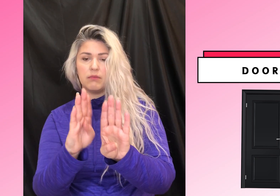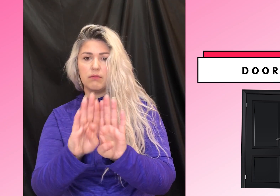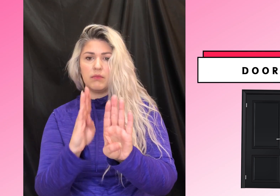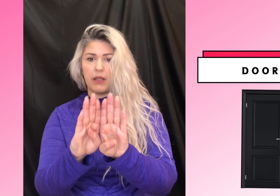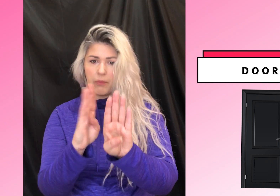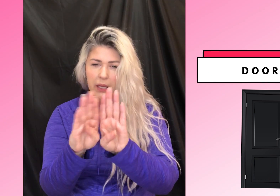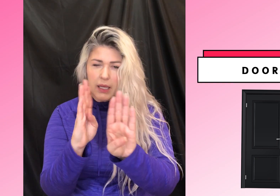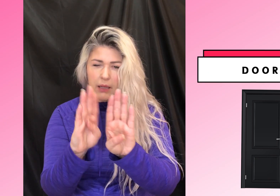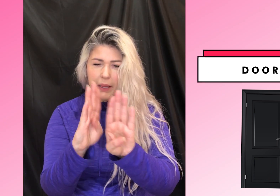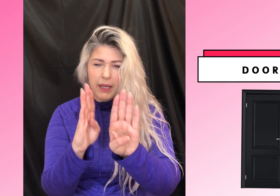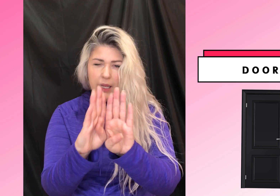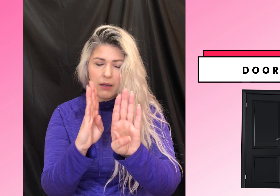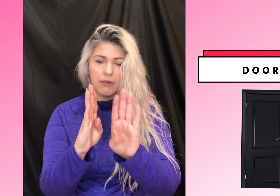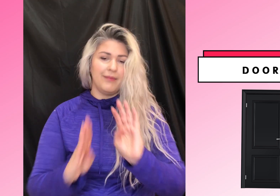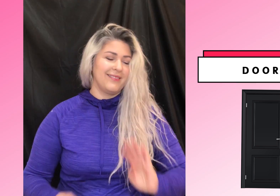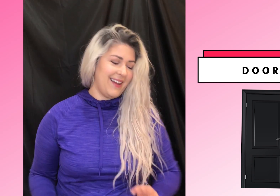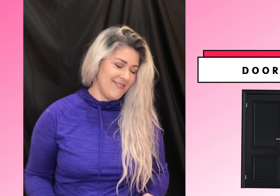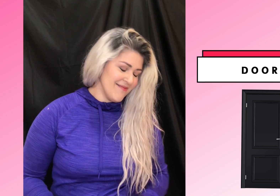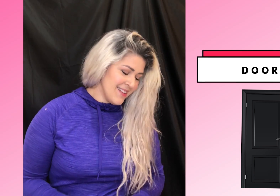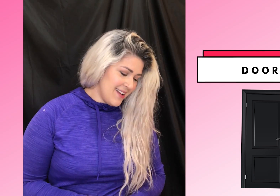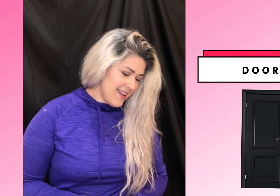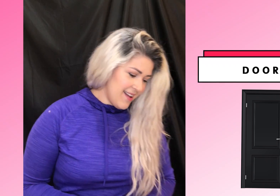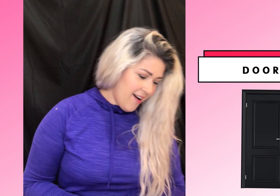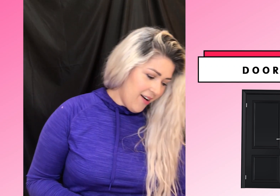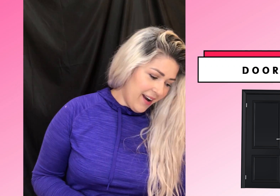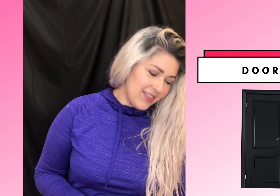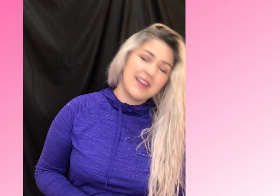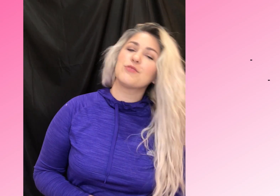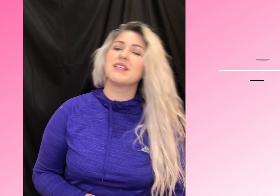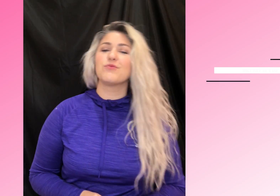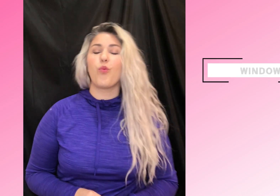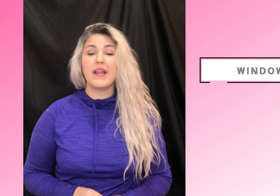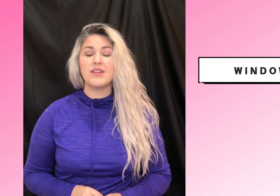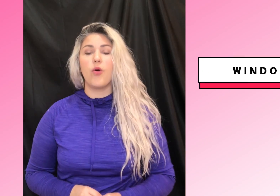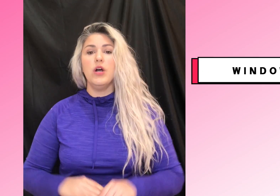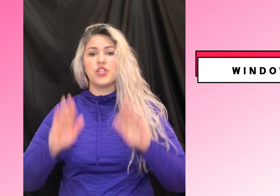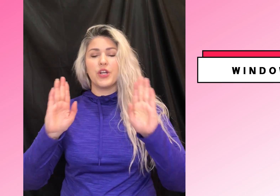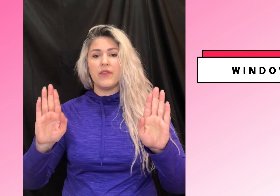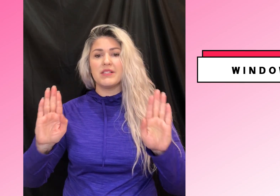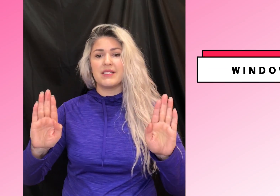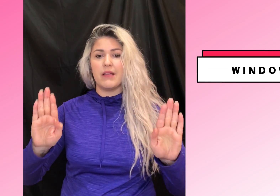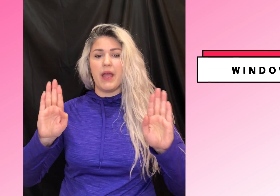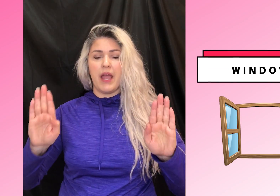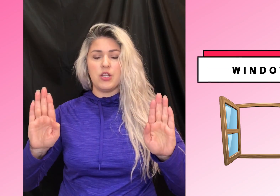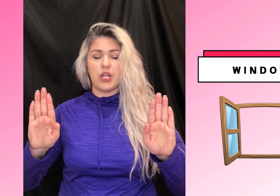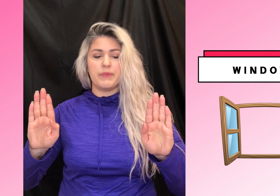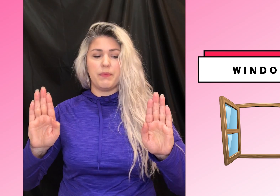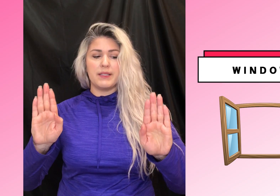like you're peeking in, peeking in. Okay. All right. The next one is window. So you're going to have the same hand shapes, but